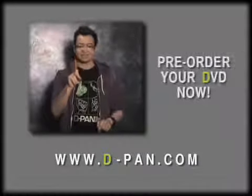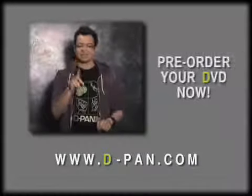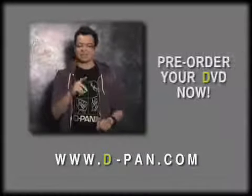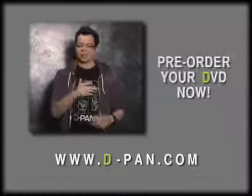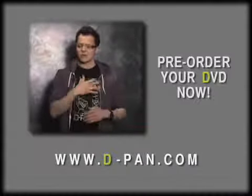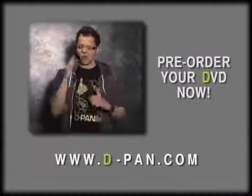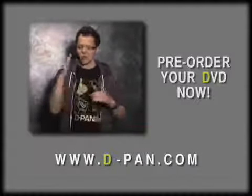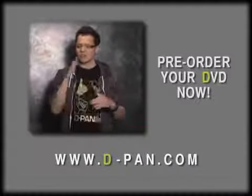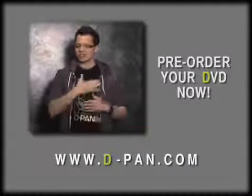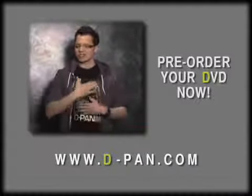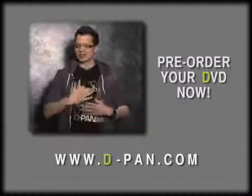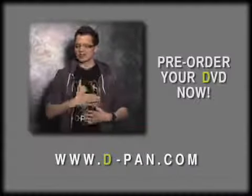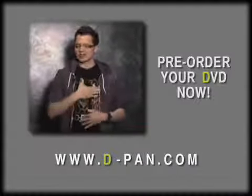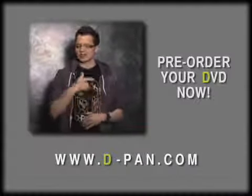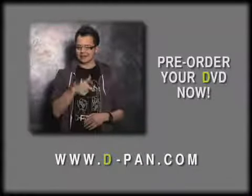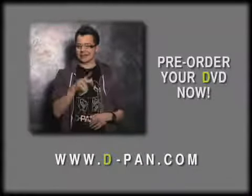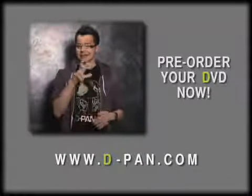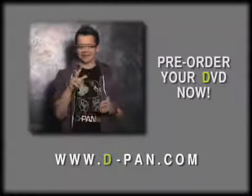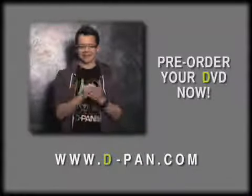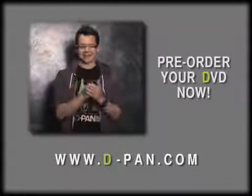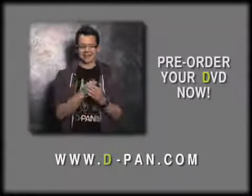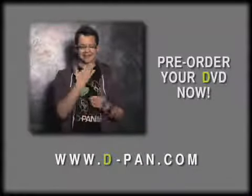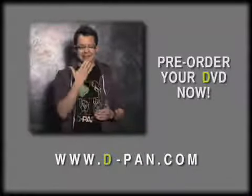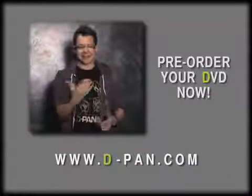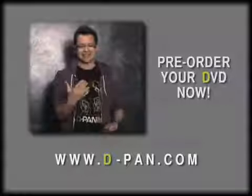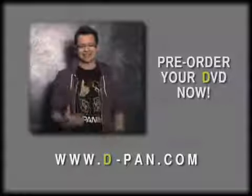We hope you enjoy this video. Thank you.